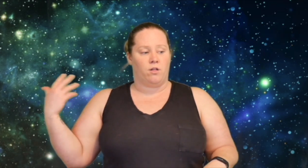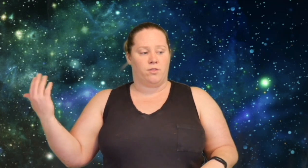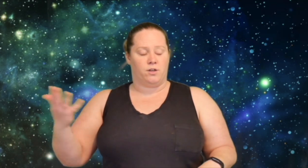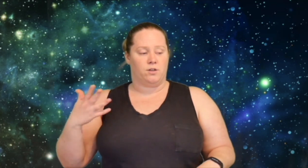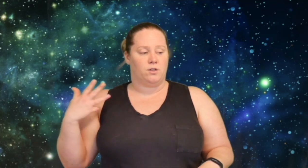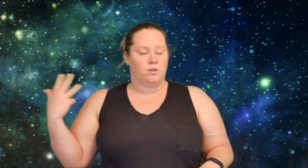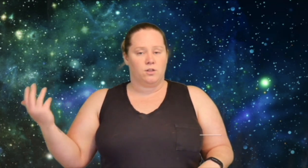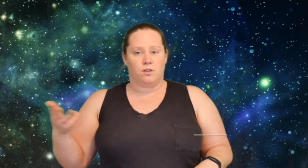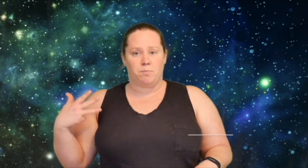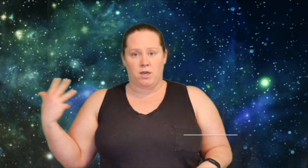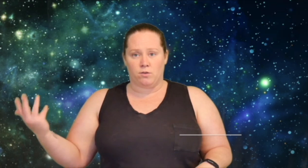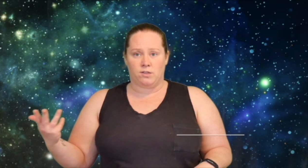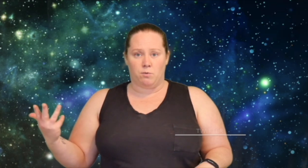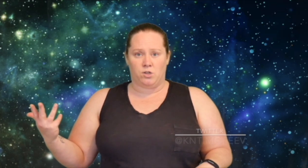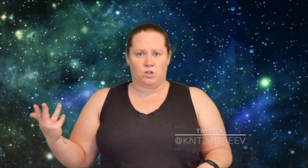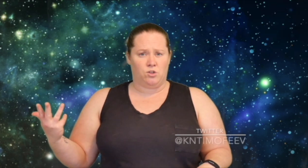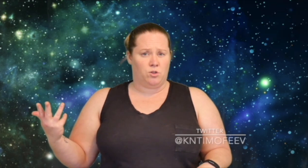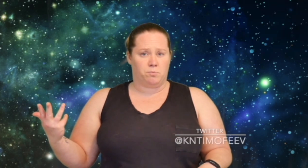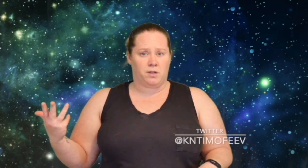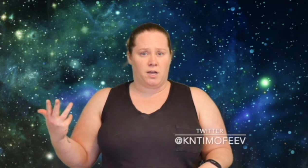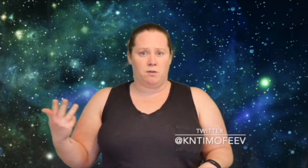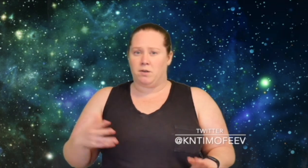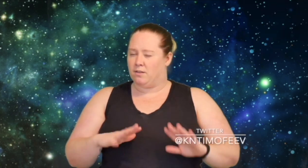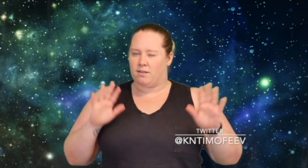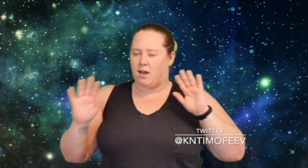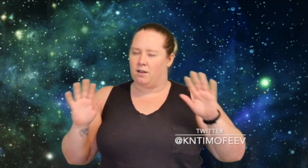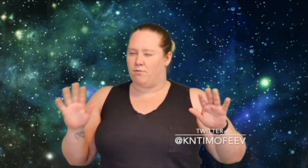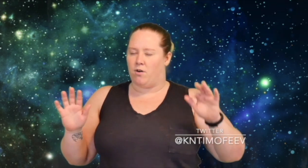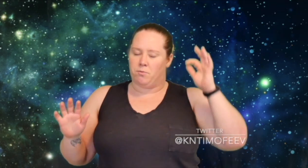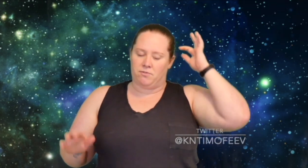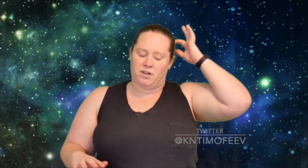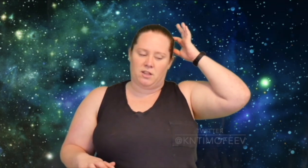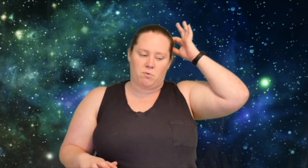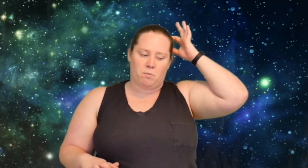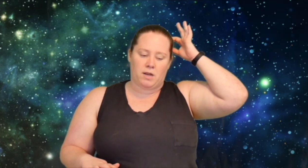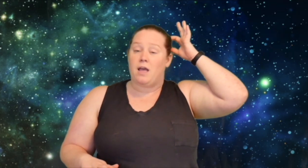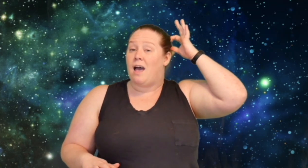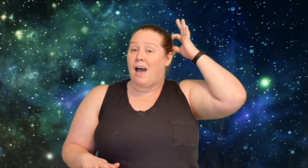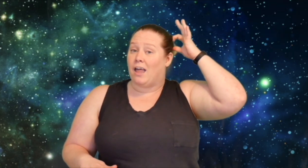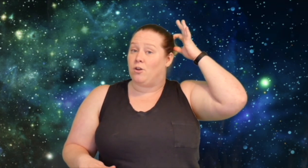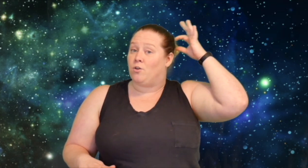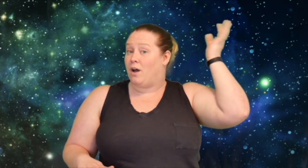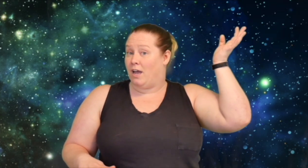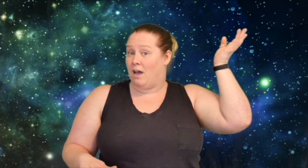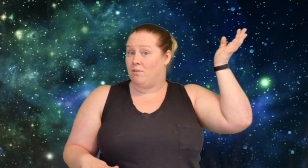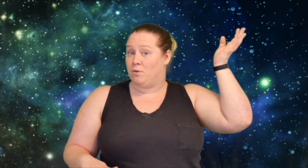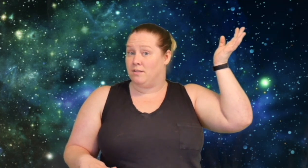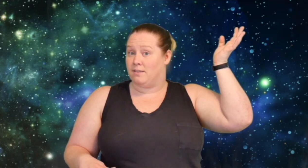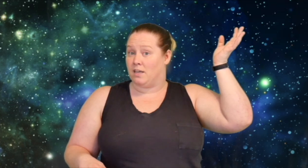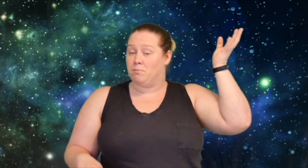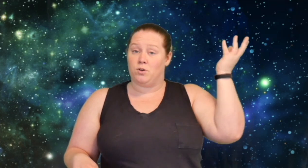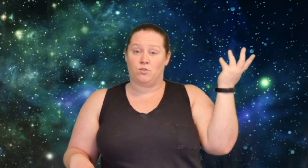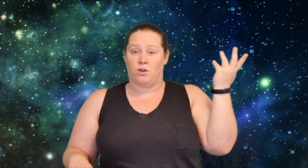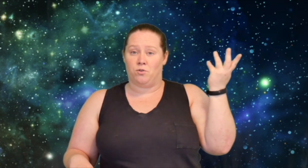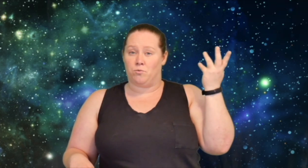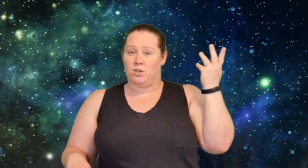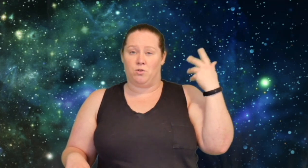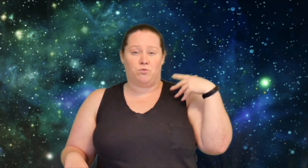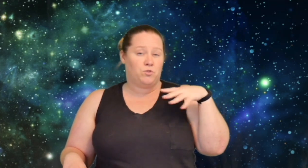the the PFC witches use blood, because it's kind of all that we've seen at the moment. I don't know, I haven't read the second book, so I don't really know too